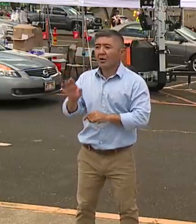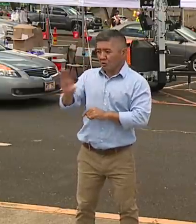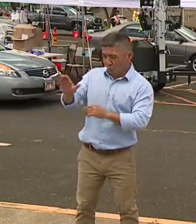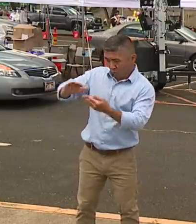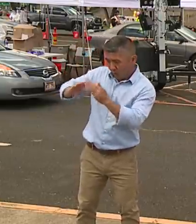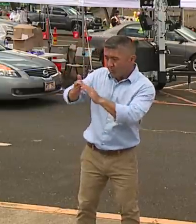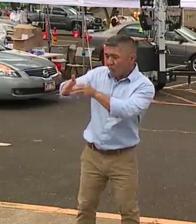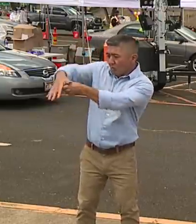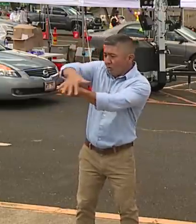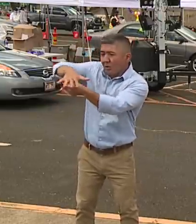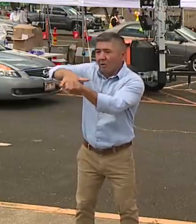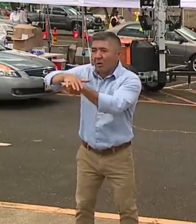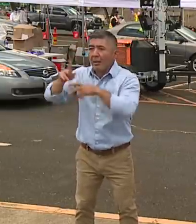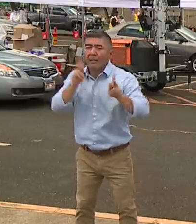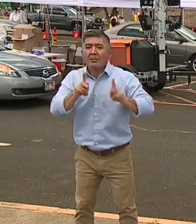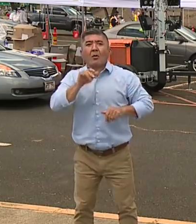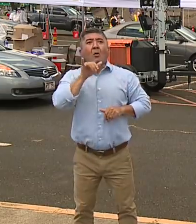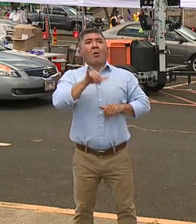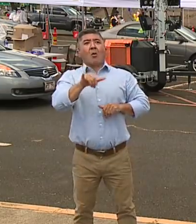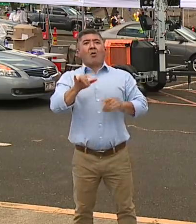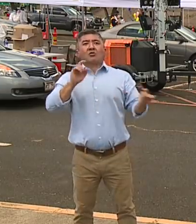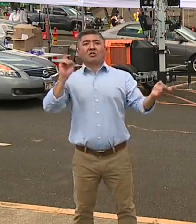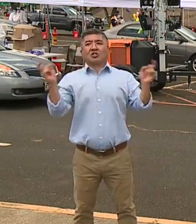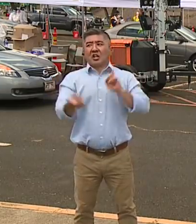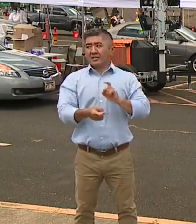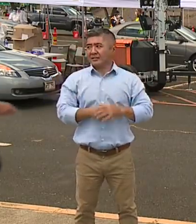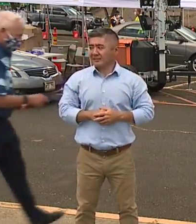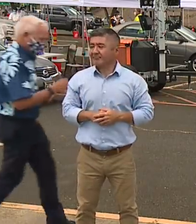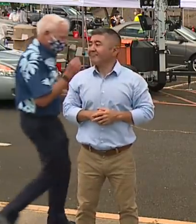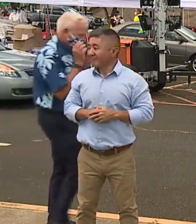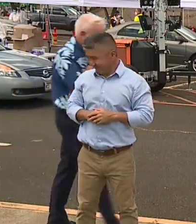people will change their behaviors accordingly. Mayor, anything you'd add?